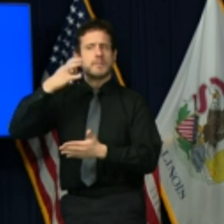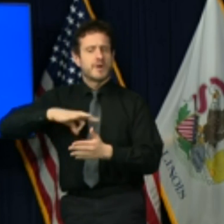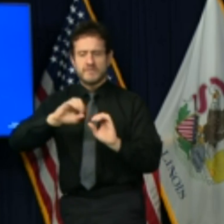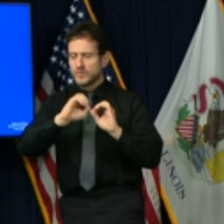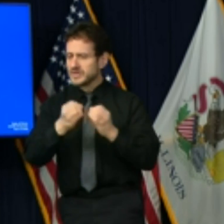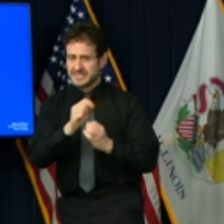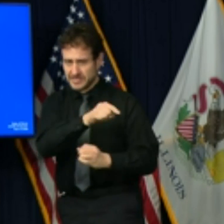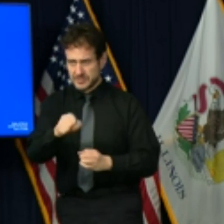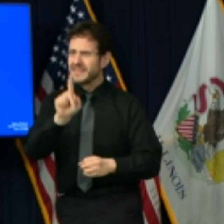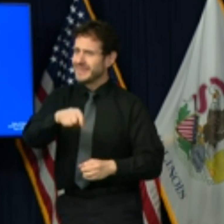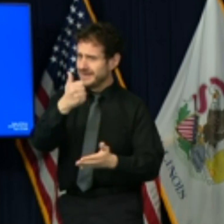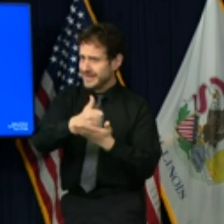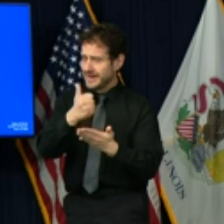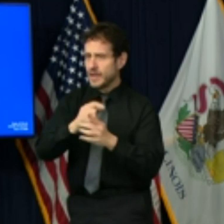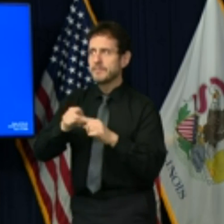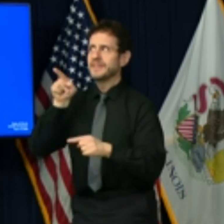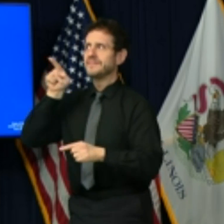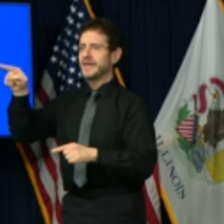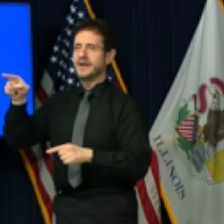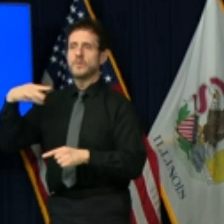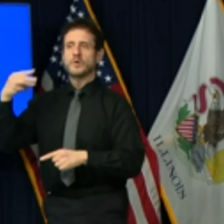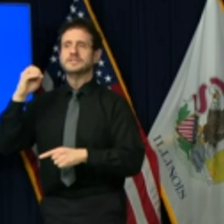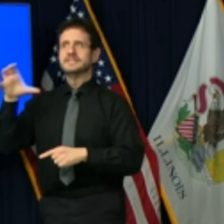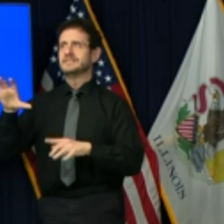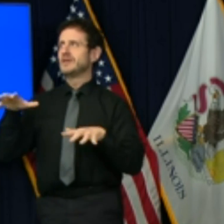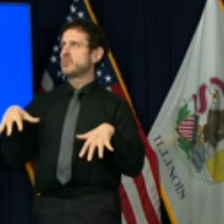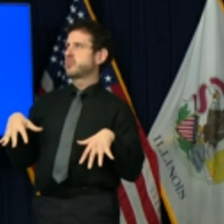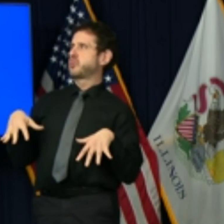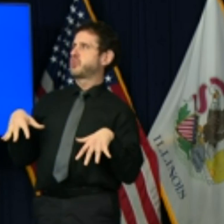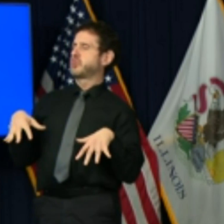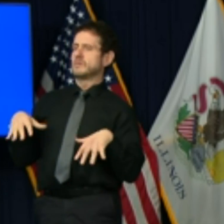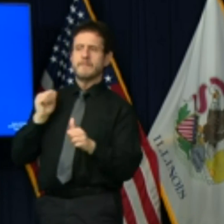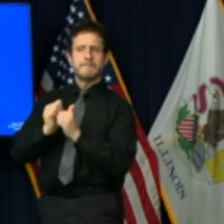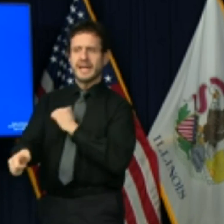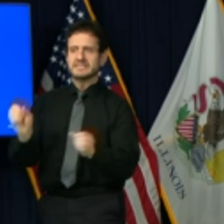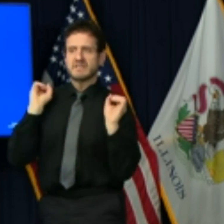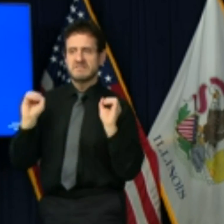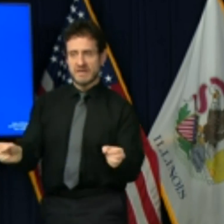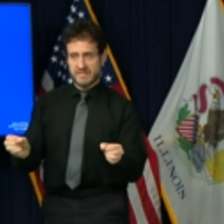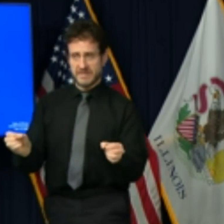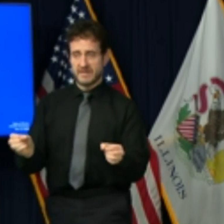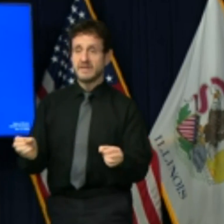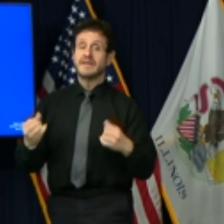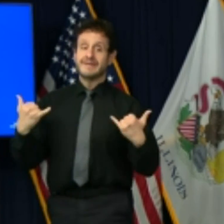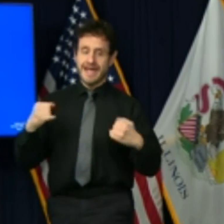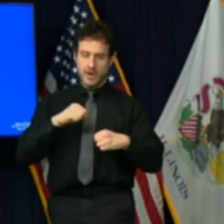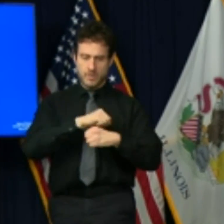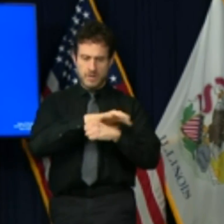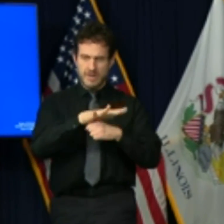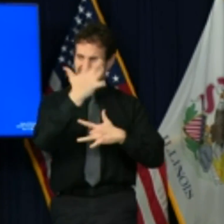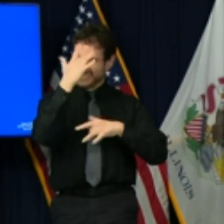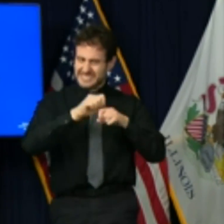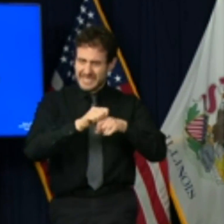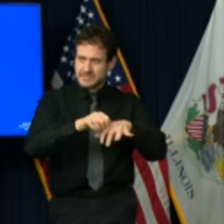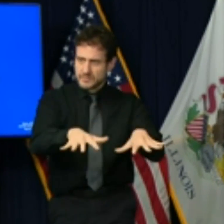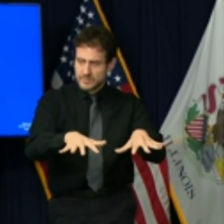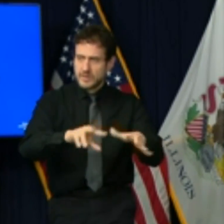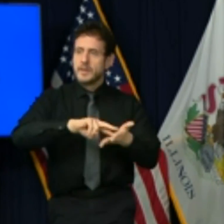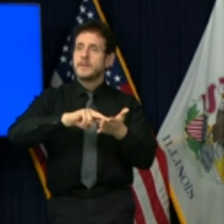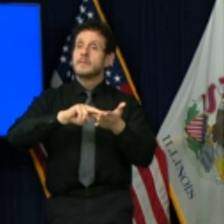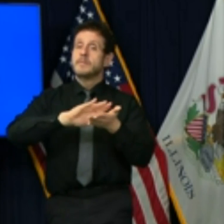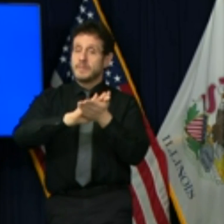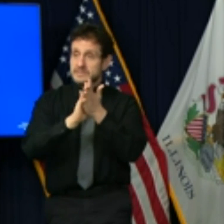desperately need. Their inaction is unnecessarily turning a pandemic into a twindemic.